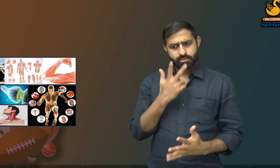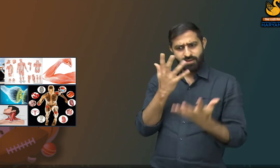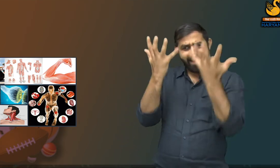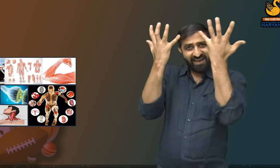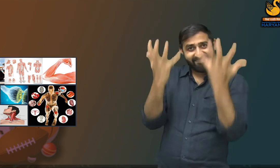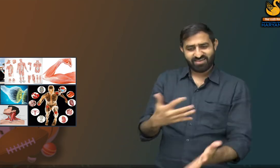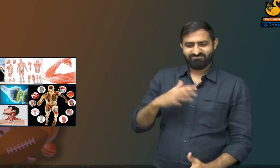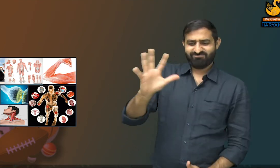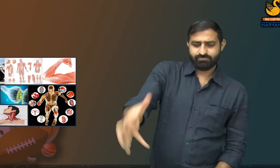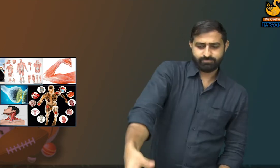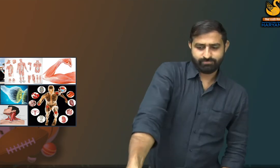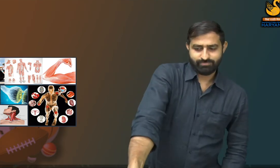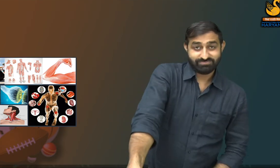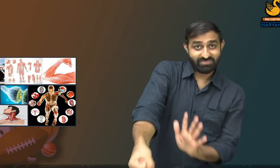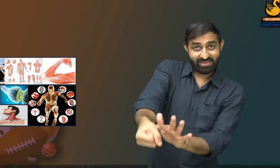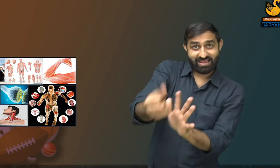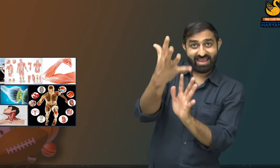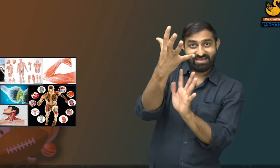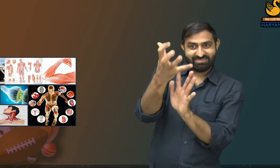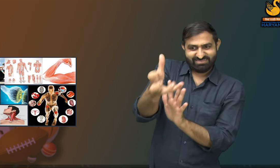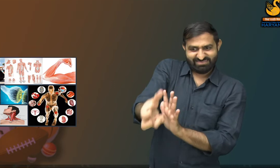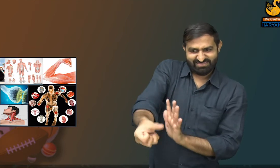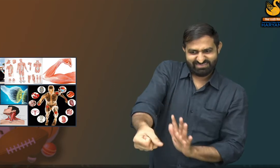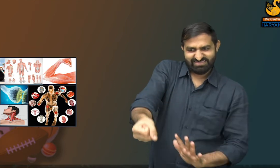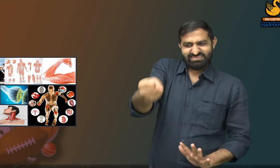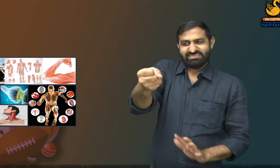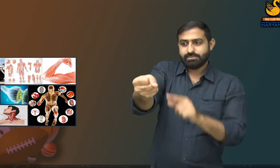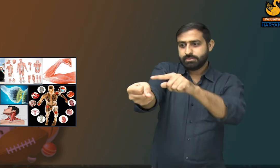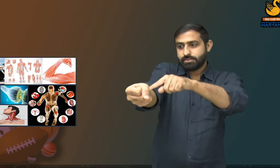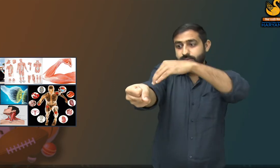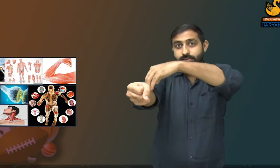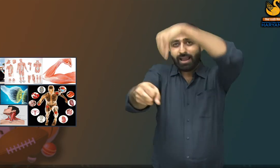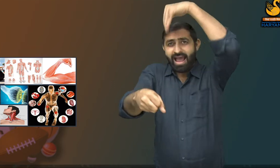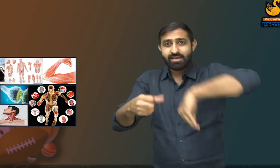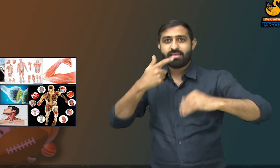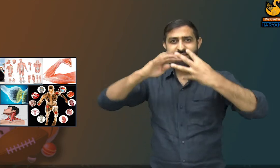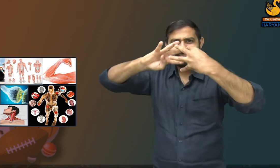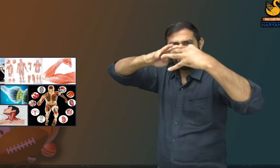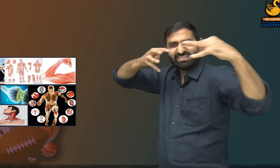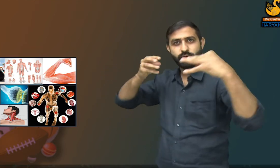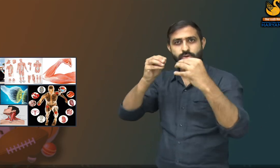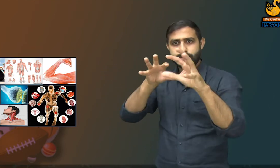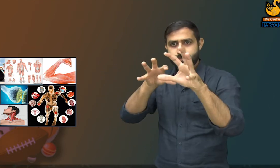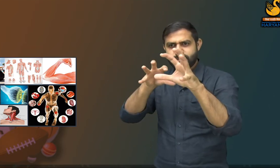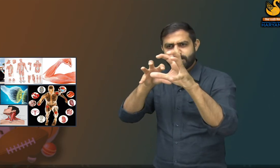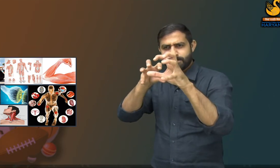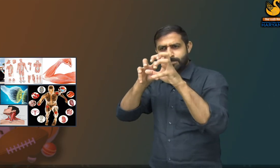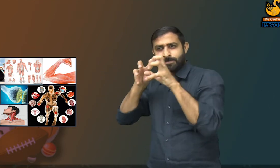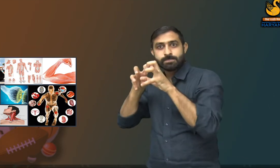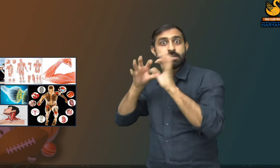When we grab a heavy object, the muscle contracts and brings bones together due to the